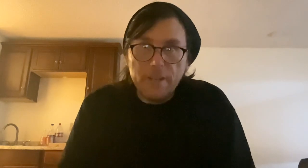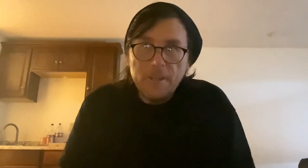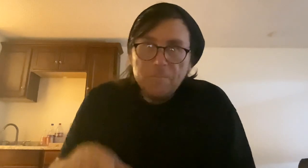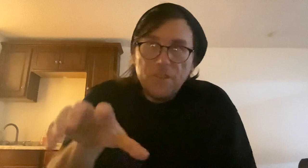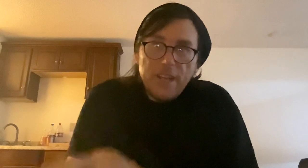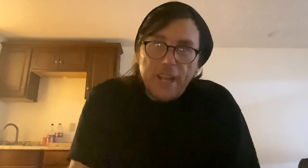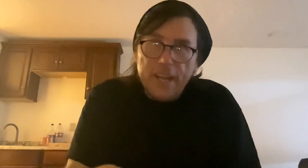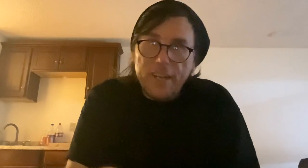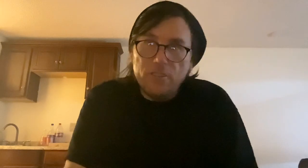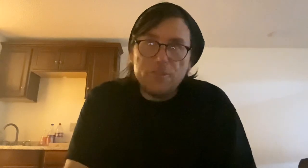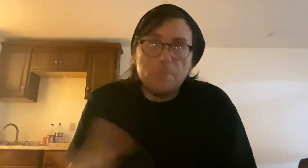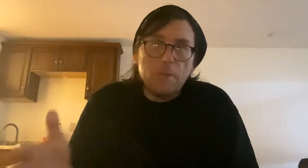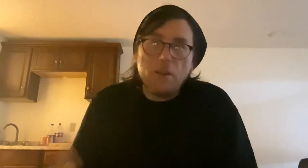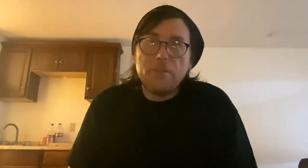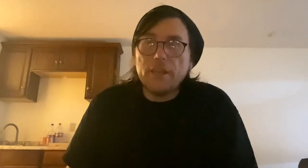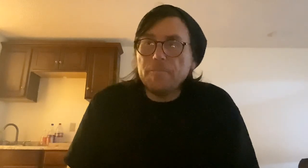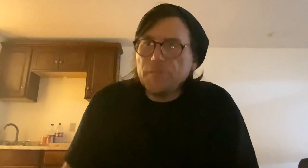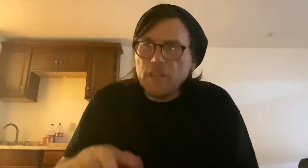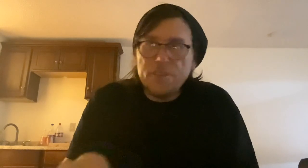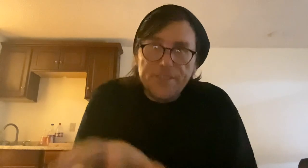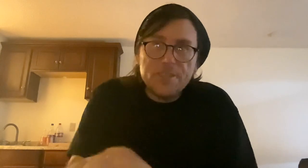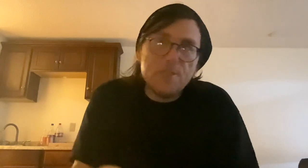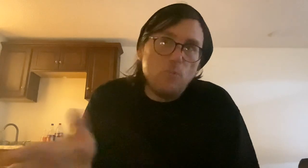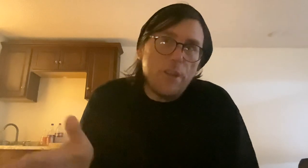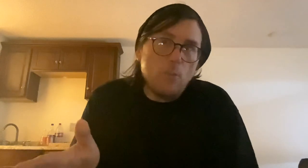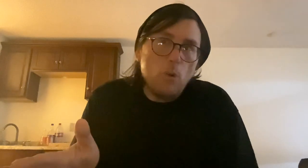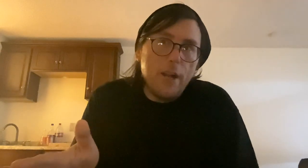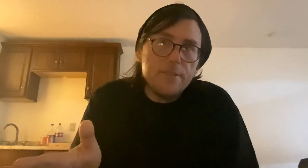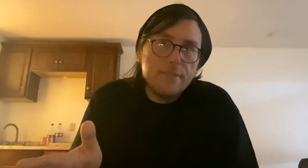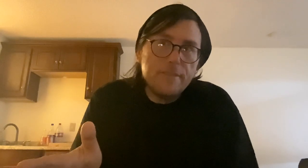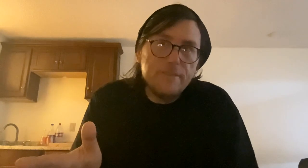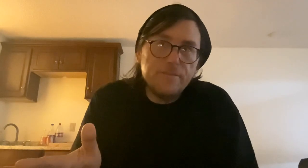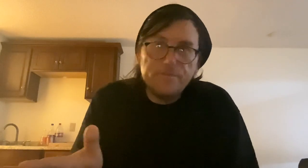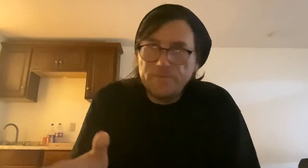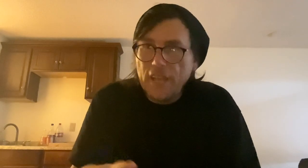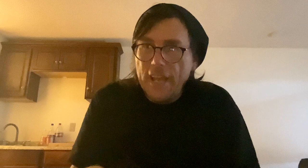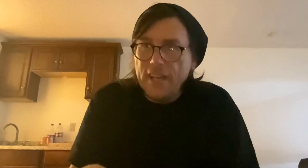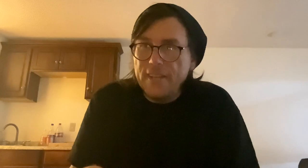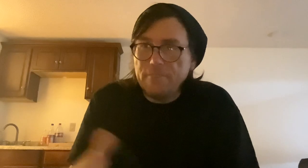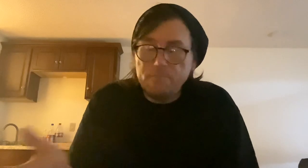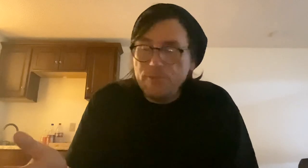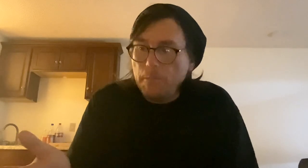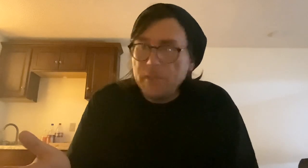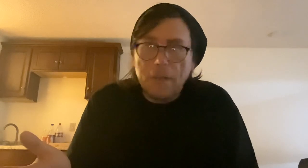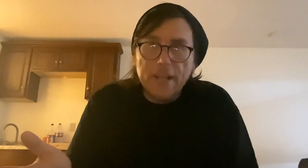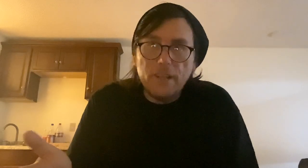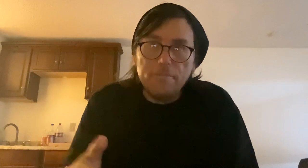and it'll just be a private thing. This is what you want. And your best bet of